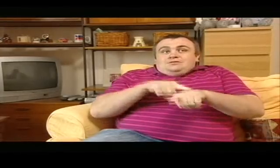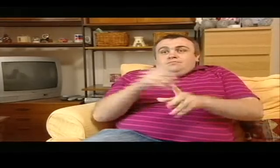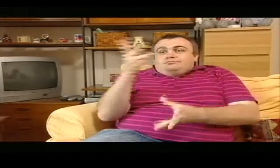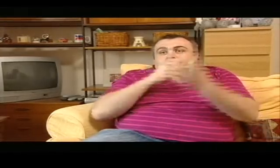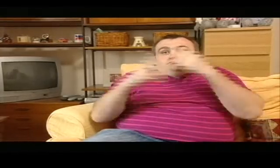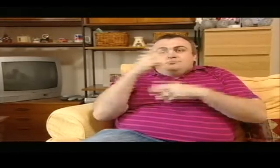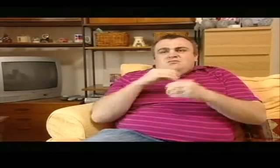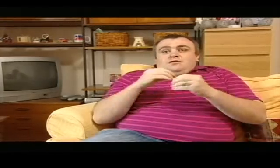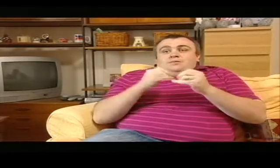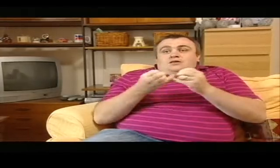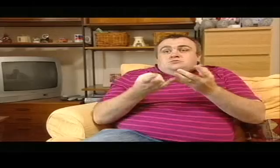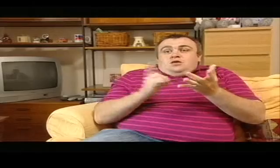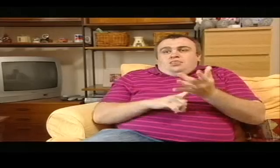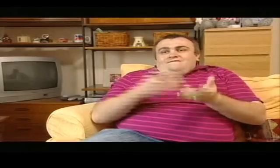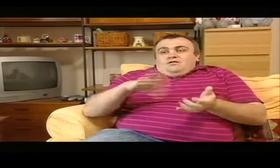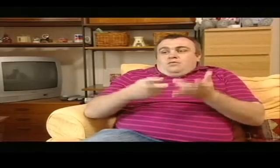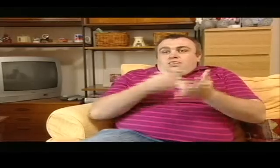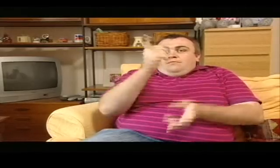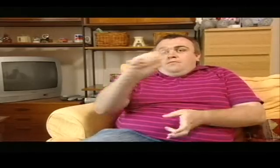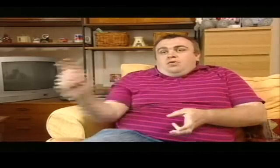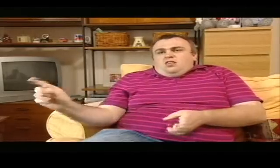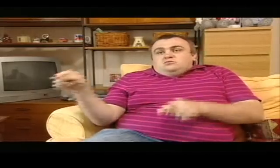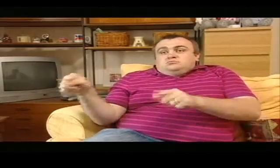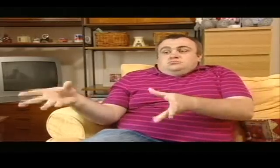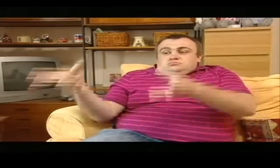work, and then she could learn BSL. She'd learn BSL from the other people there.